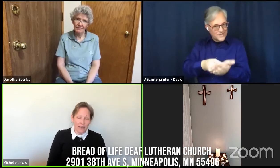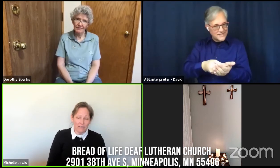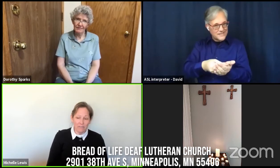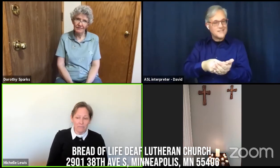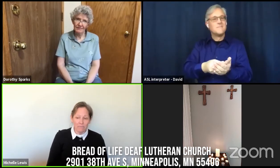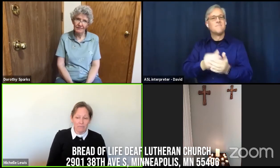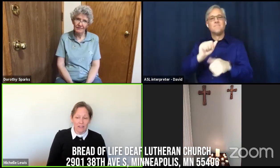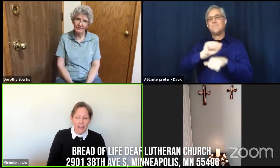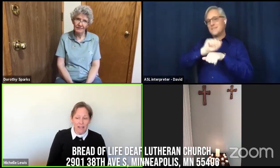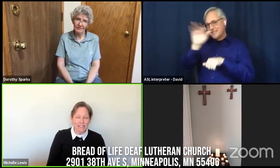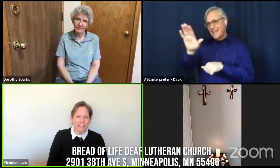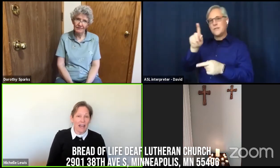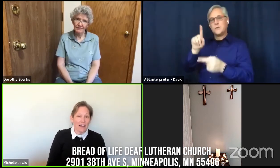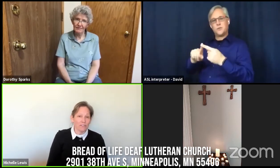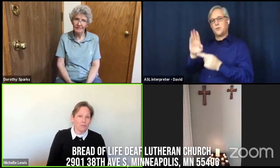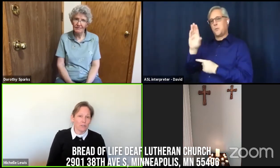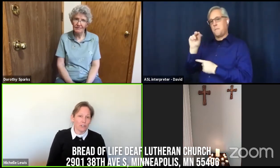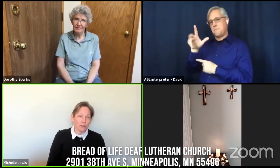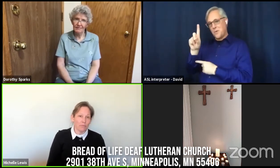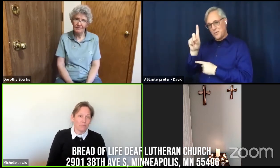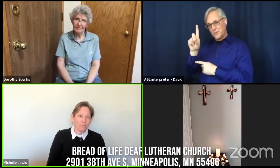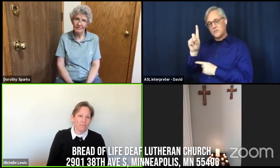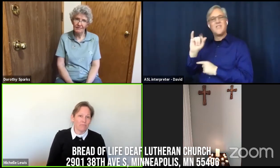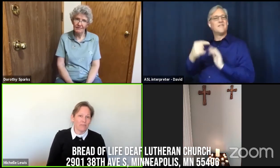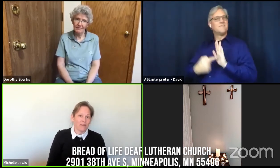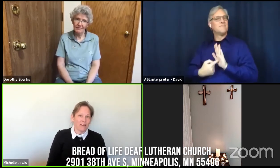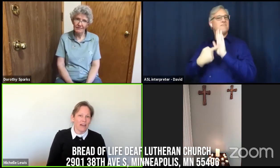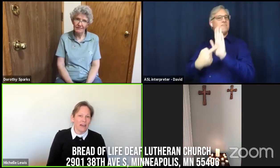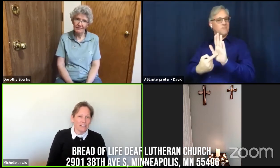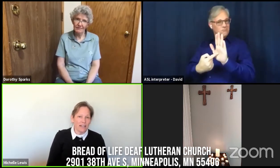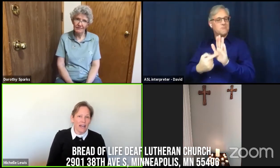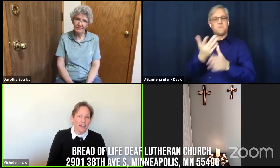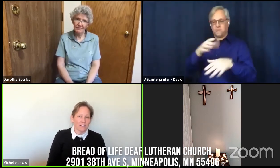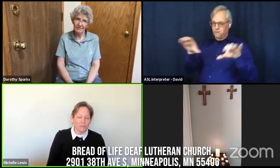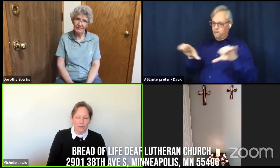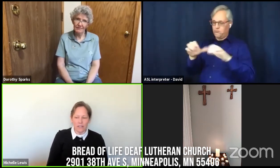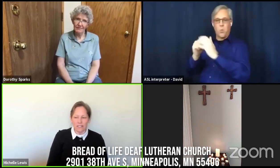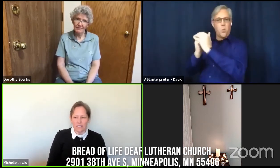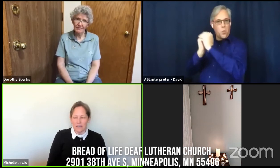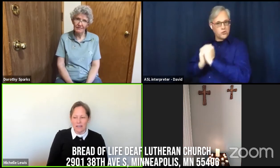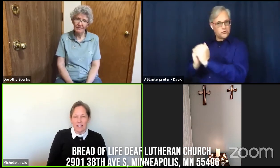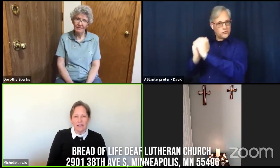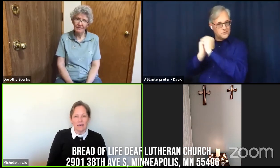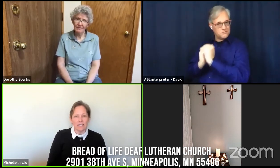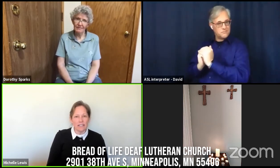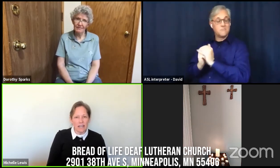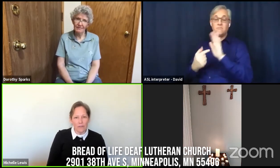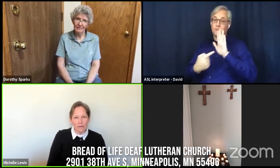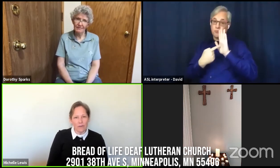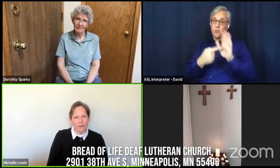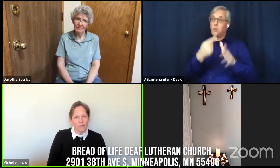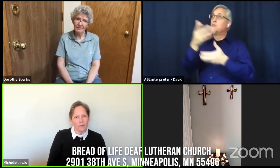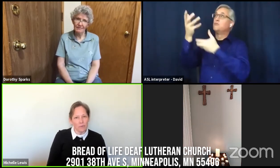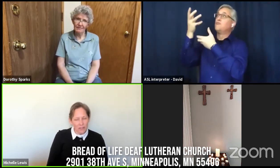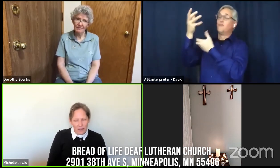as an act of worship as an act of trust that together with god